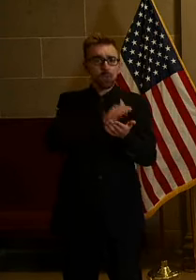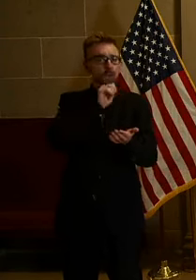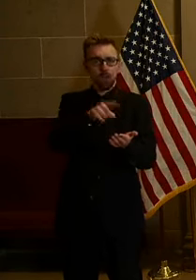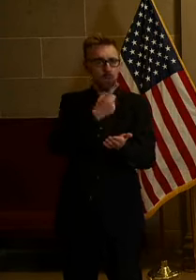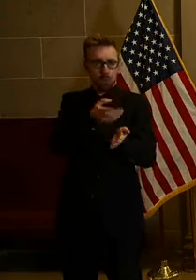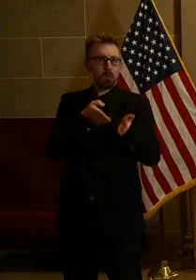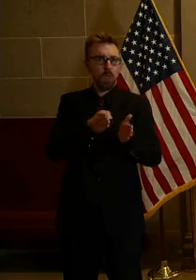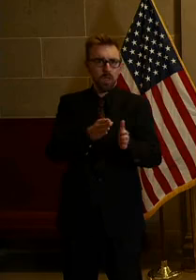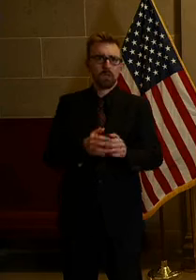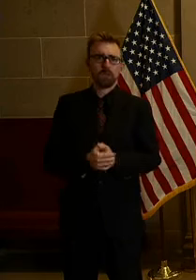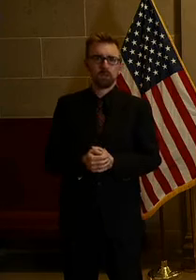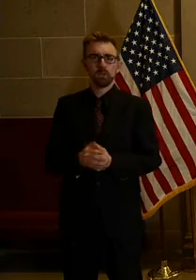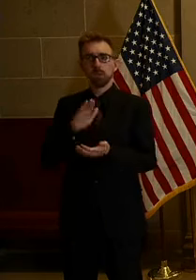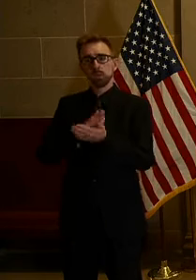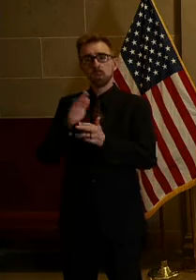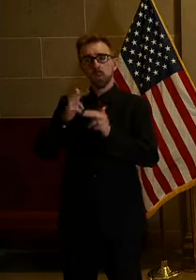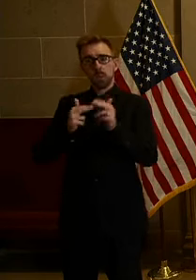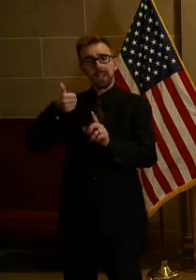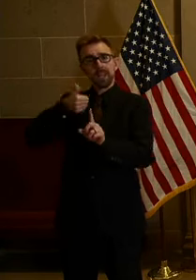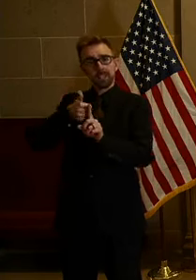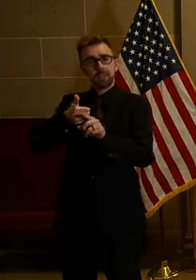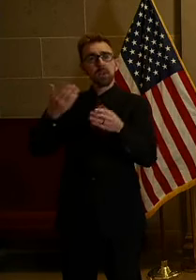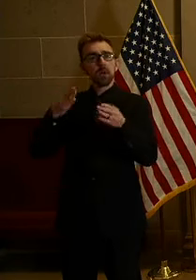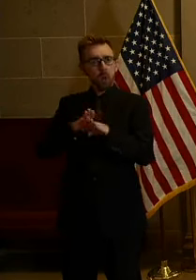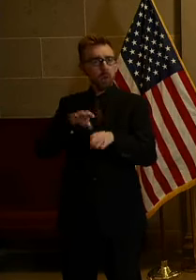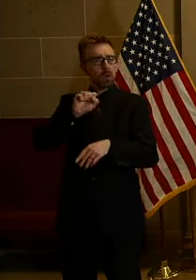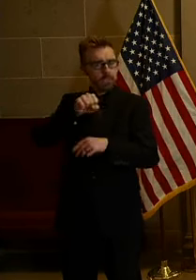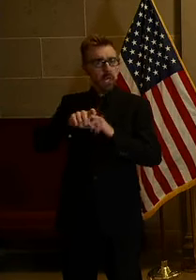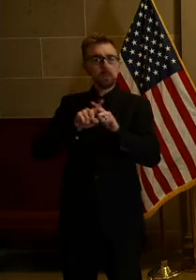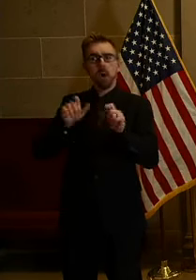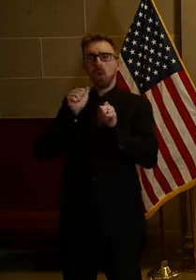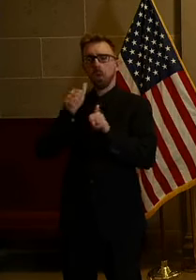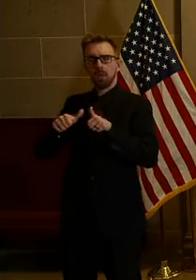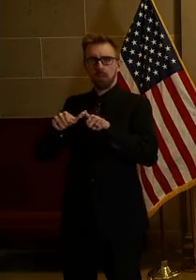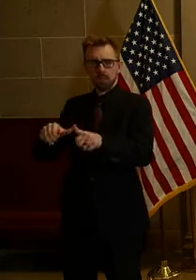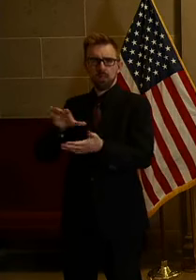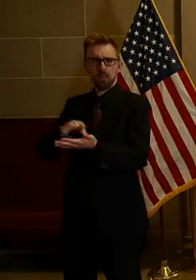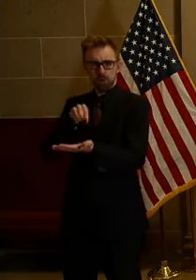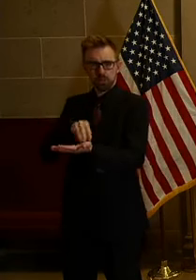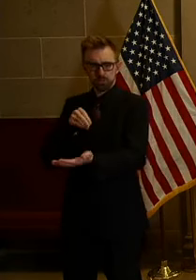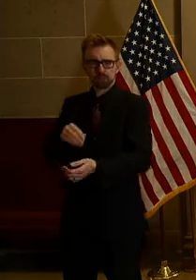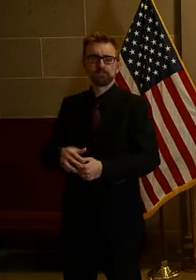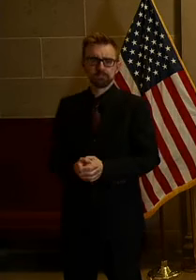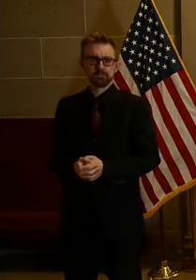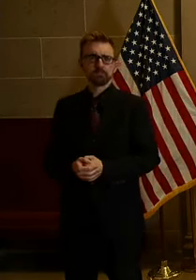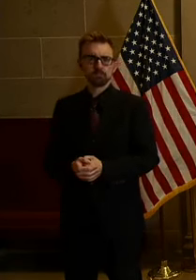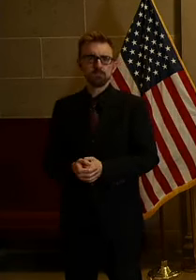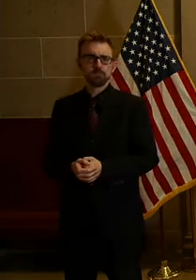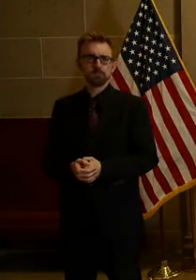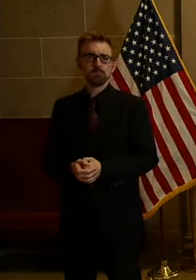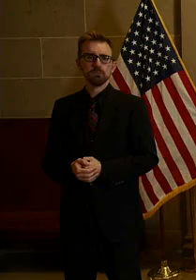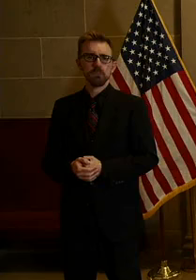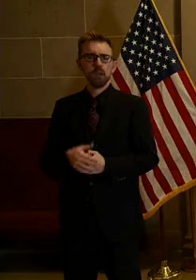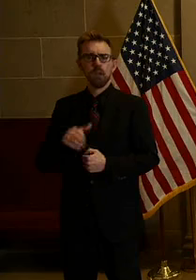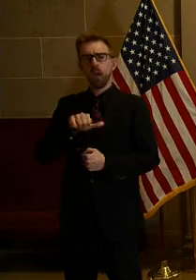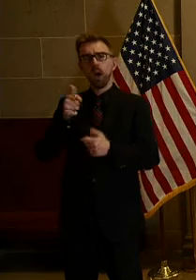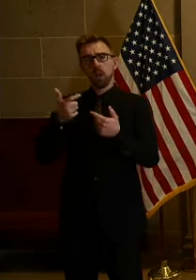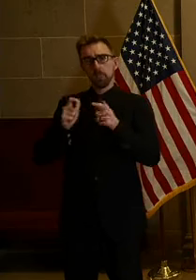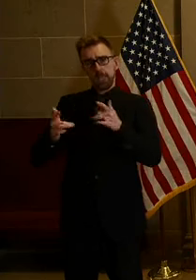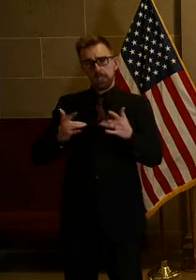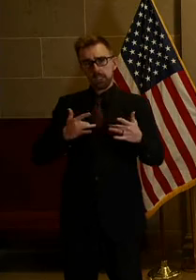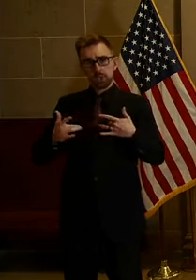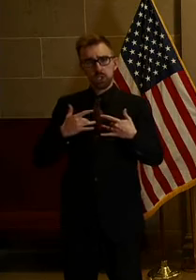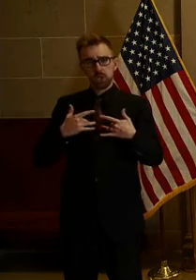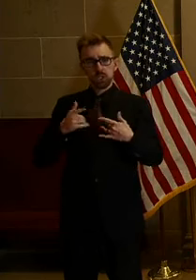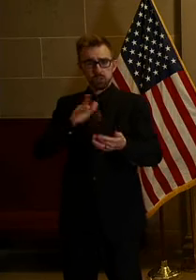are closed, learning will still continue. In addition to learning, another big concern